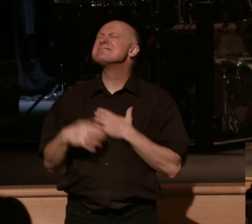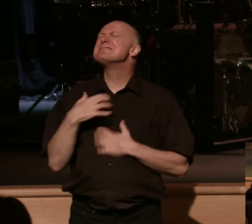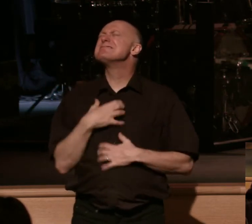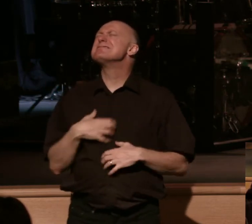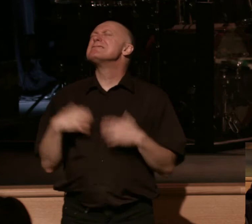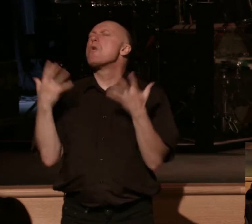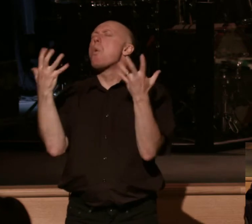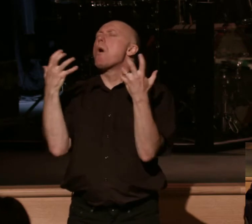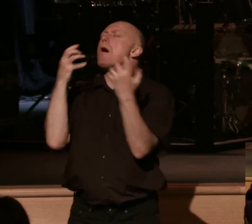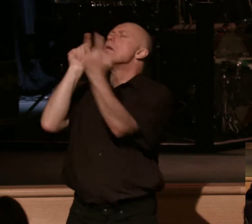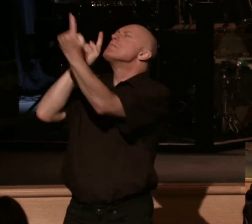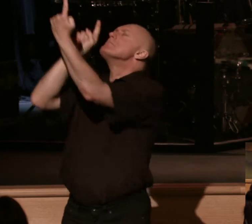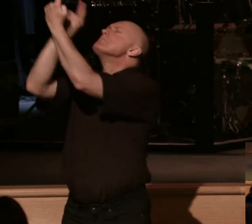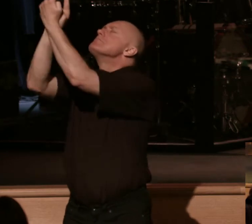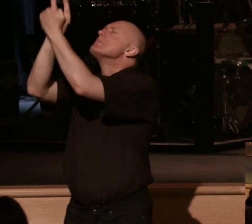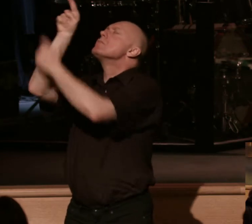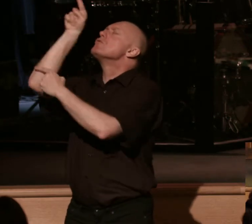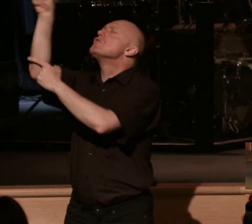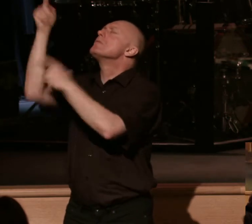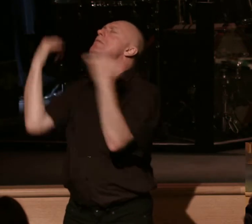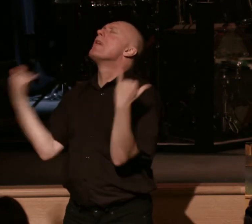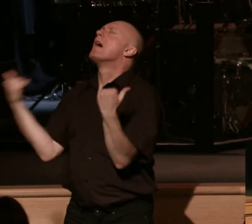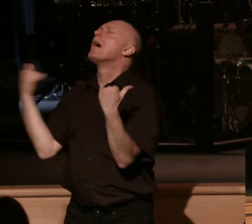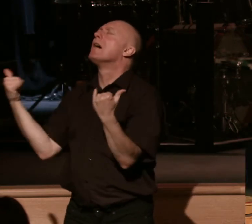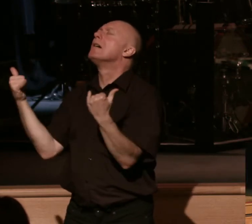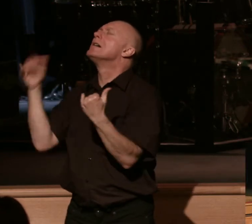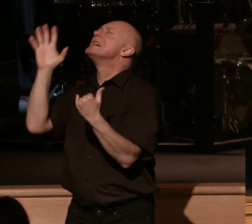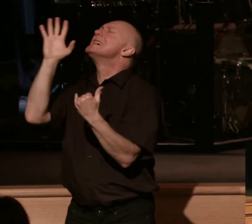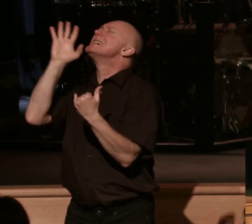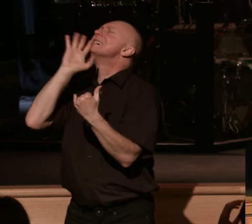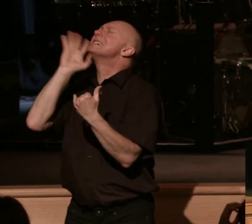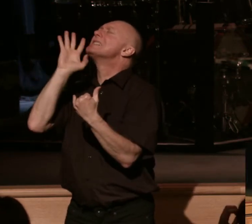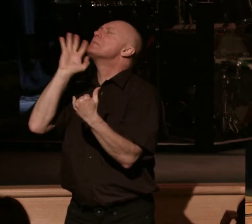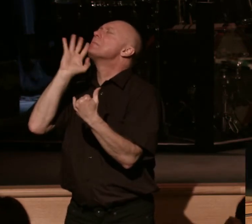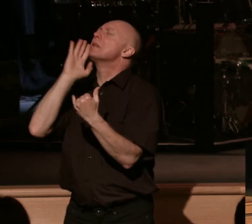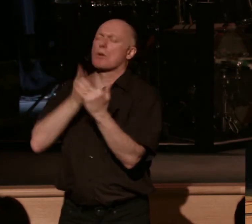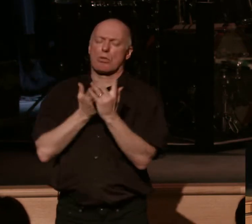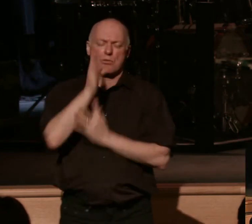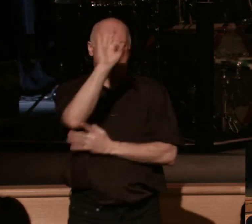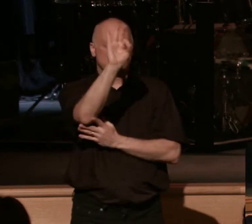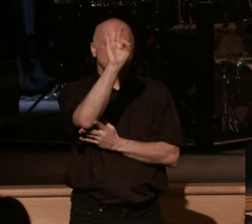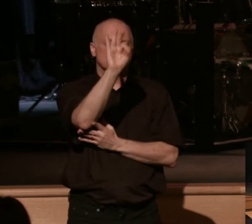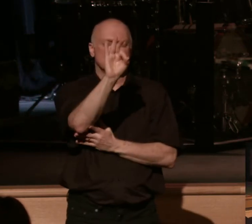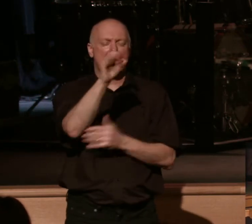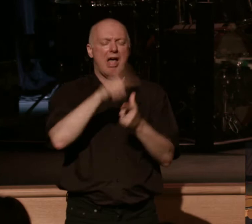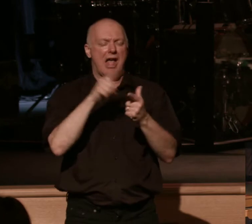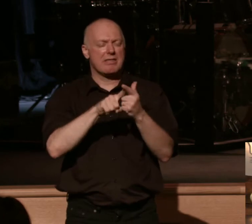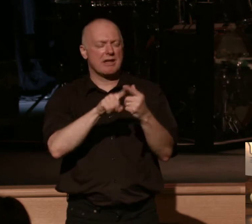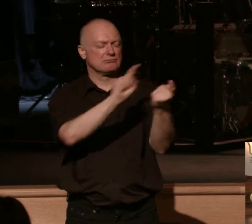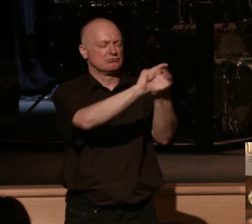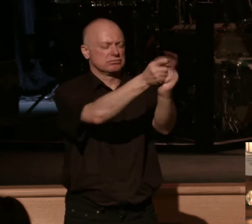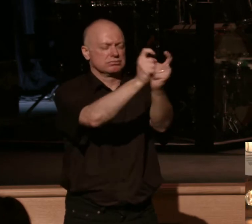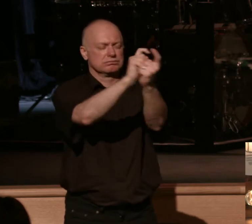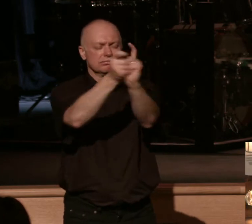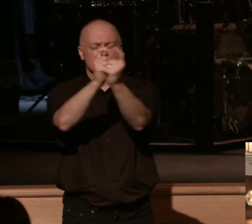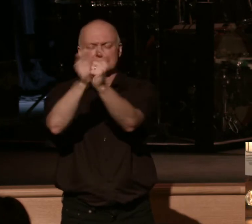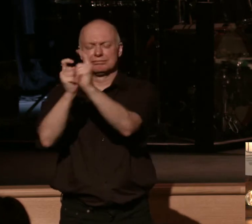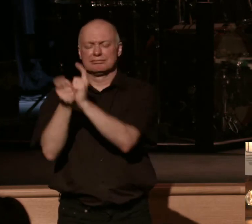be an encounter with You. You will speak and that You will transform. Again, apart from You, we can do nothing.